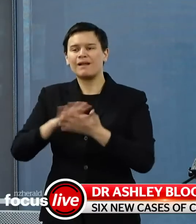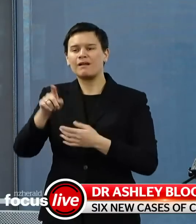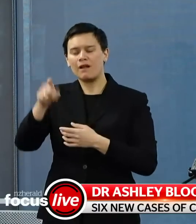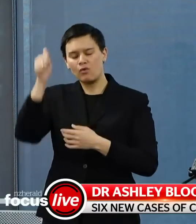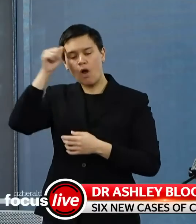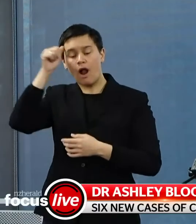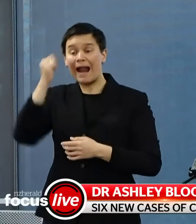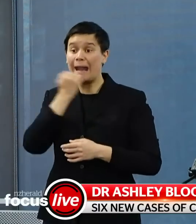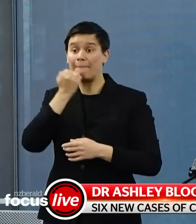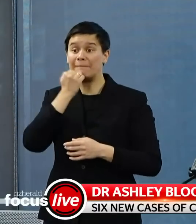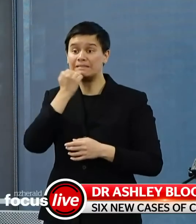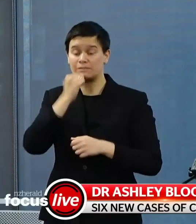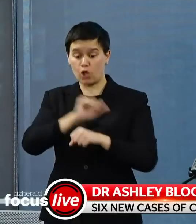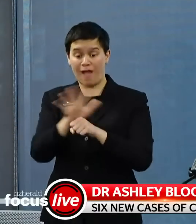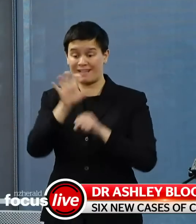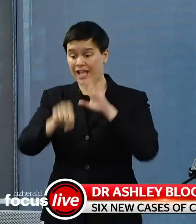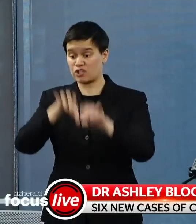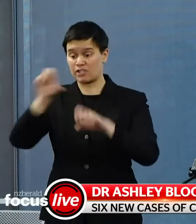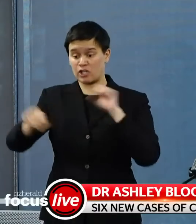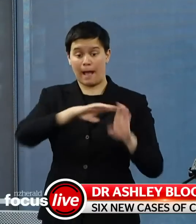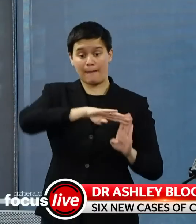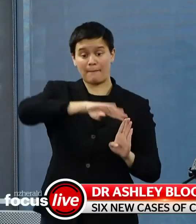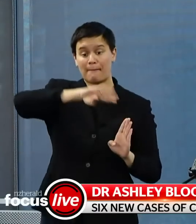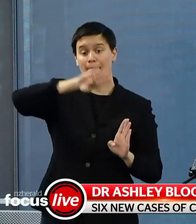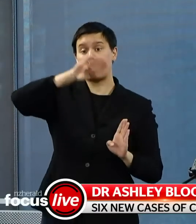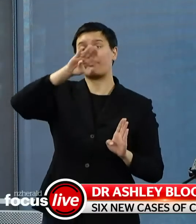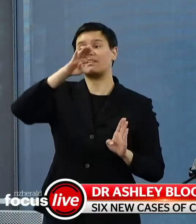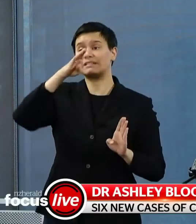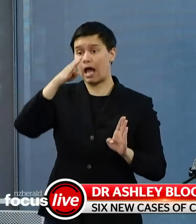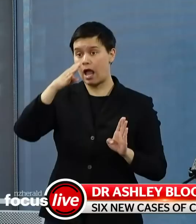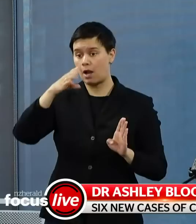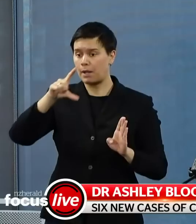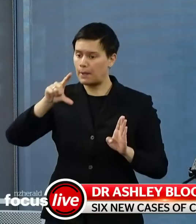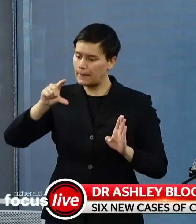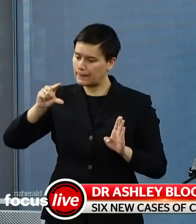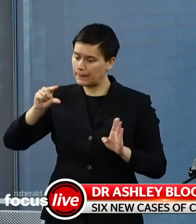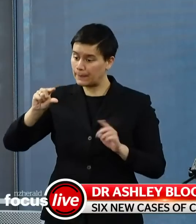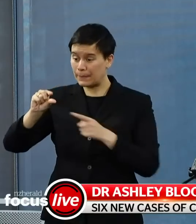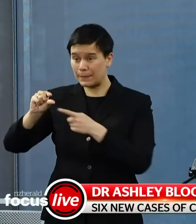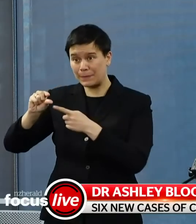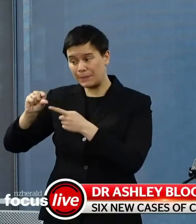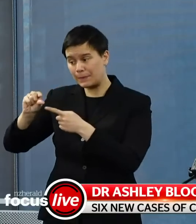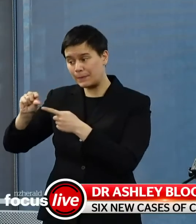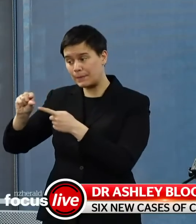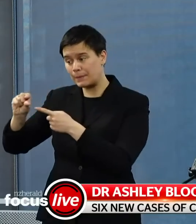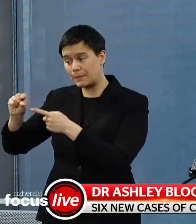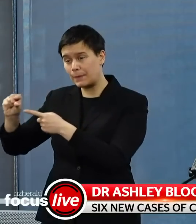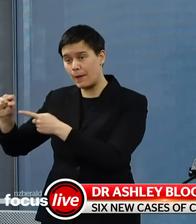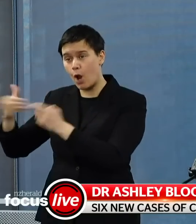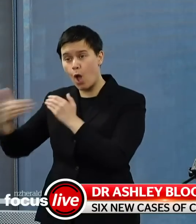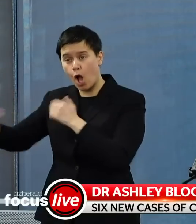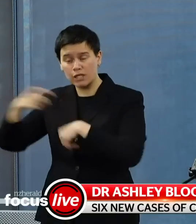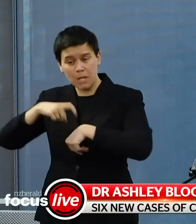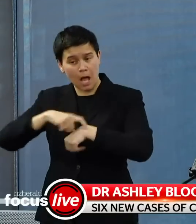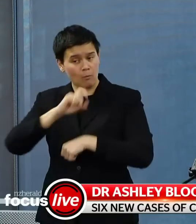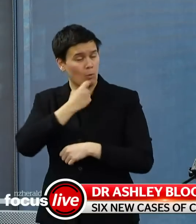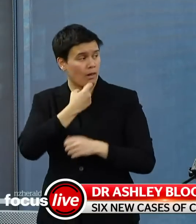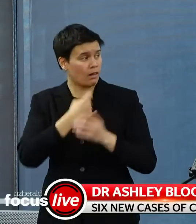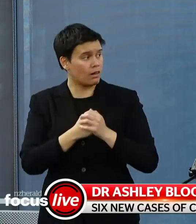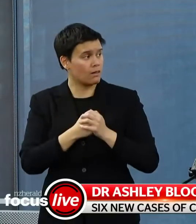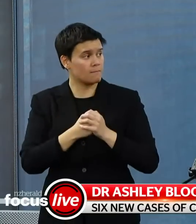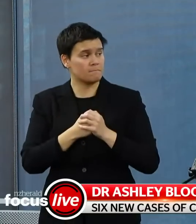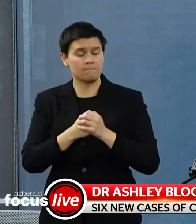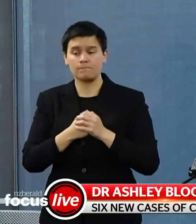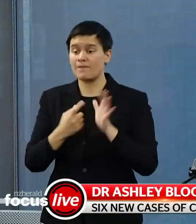it, it could, but again, the key thing here is, um, that, that, that any additional cases occur amongst people